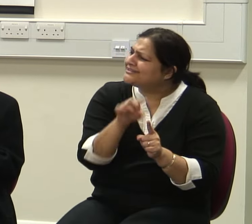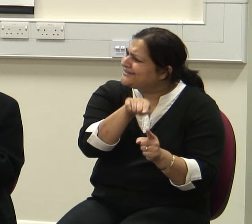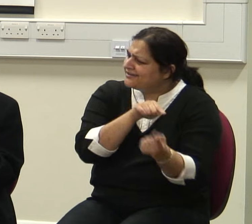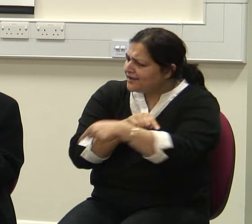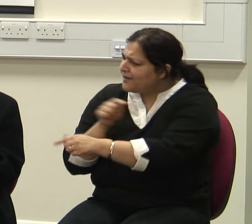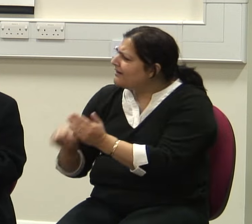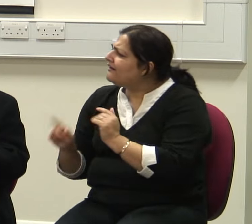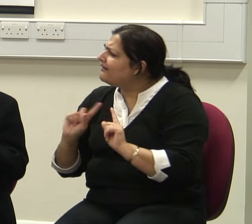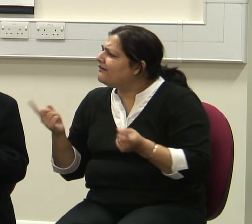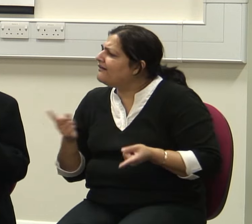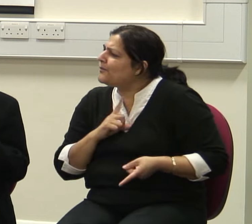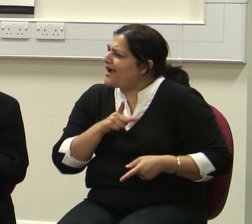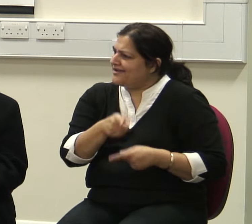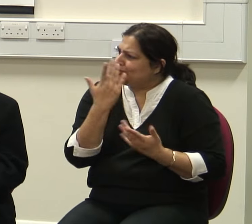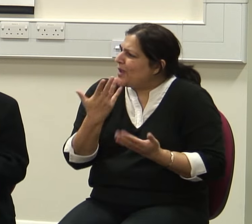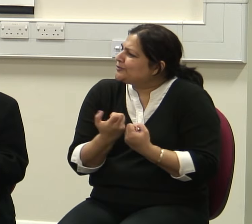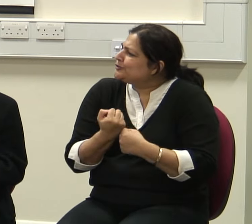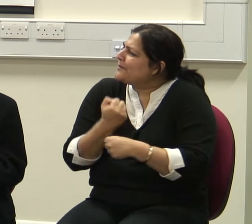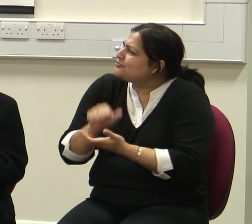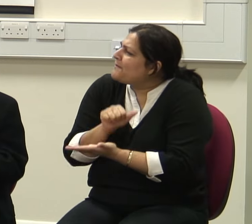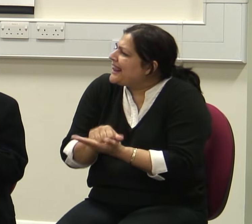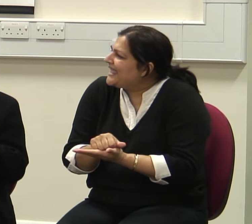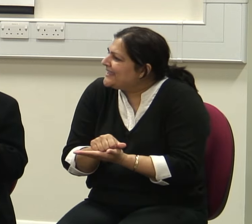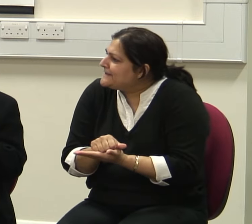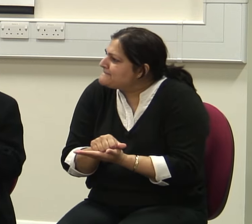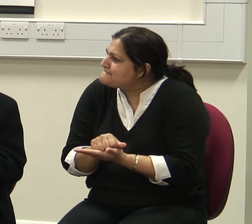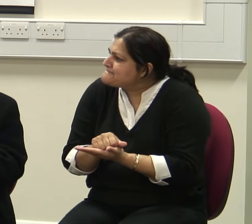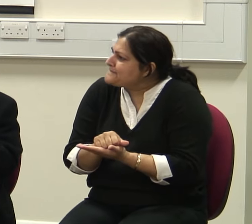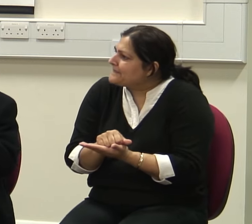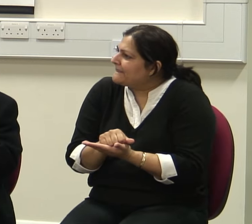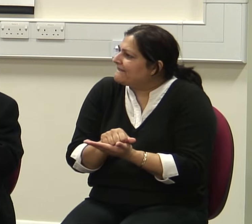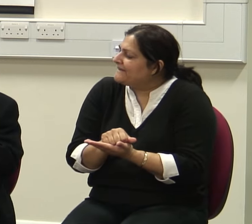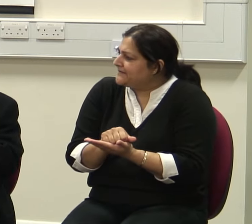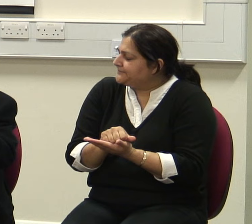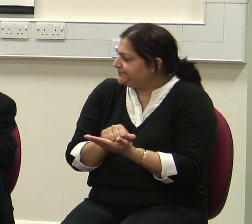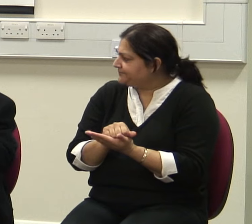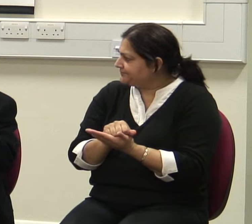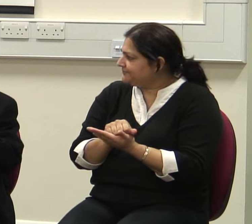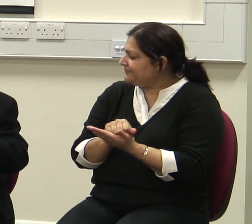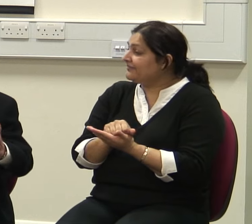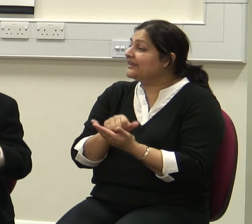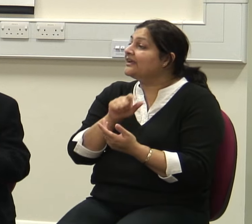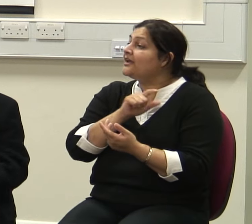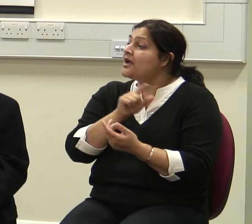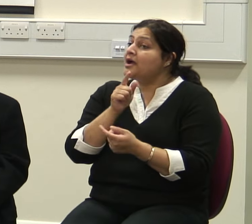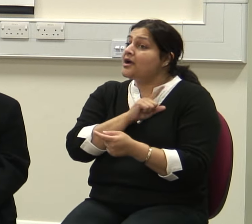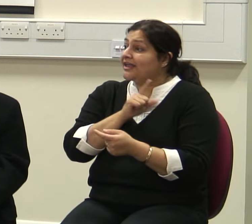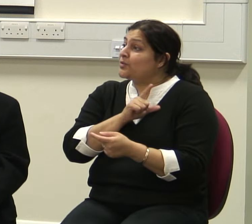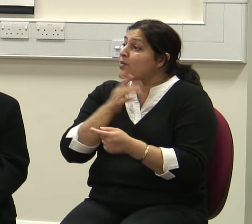Now, this would be a job for, quote, mental health. But in my opinion, that won't work either because the it is too varied.